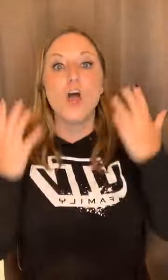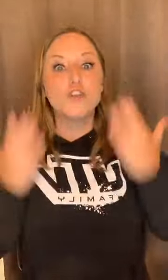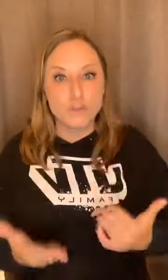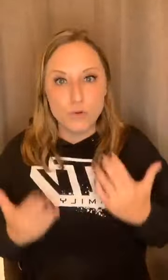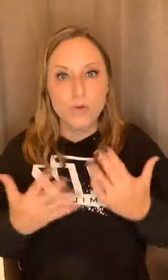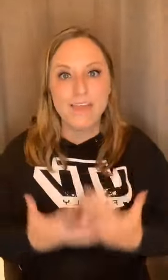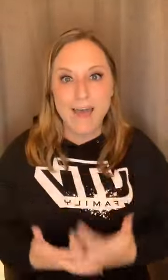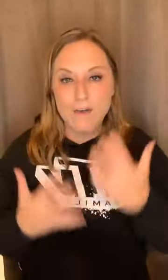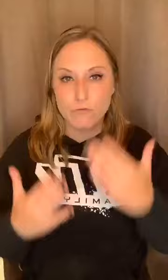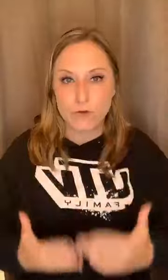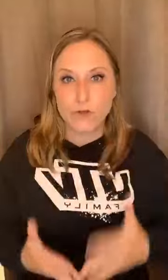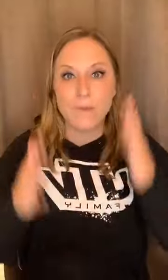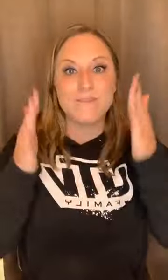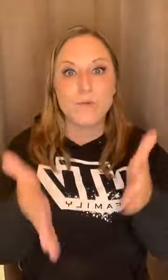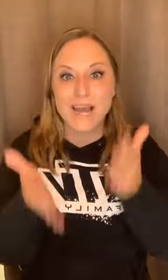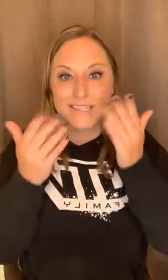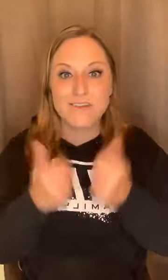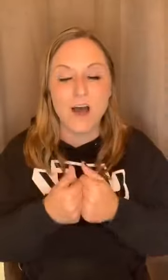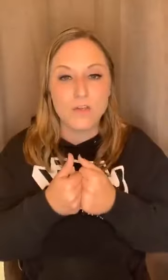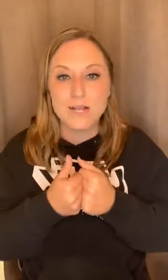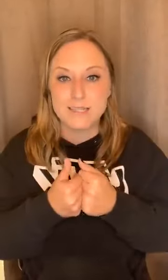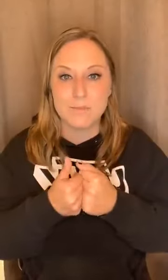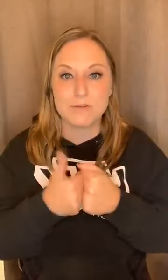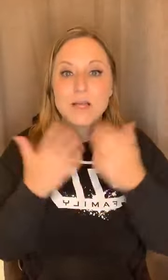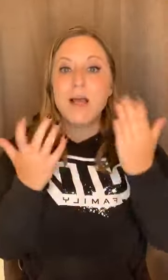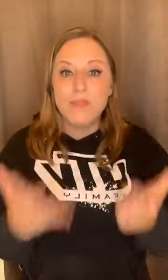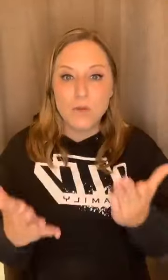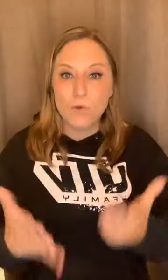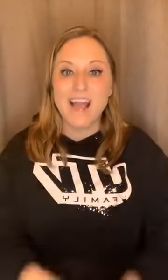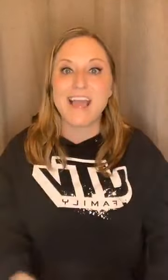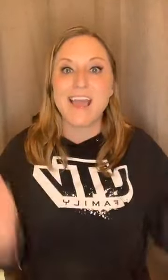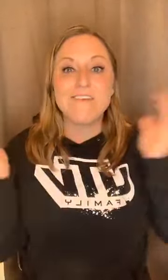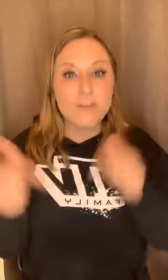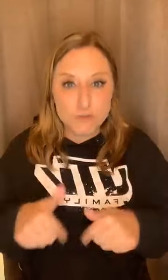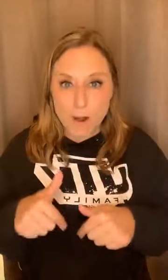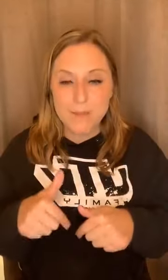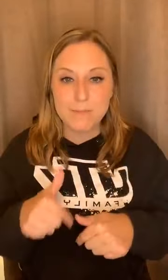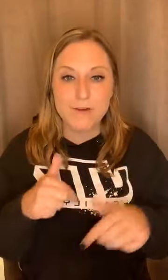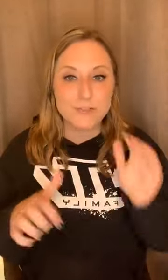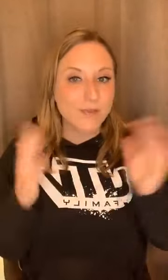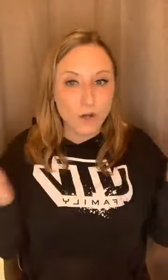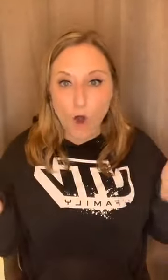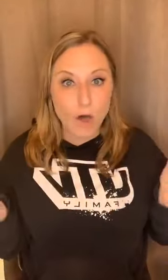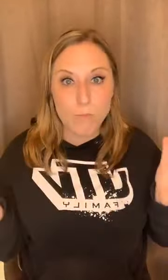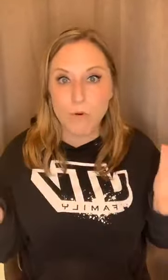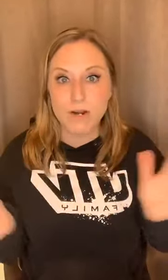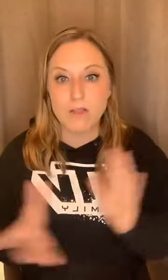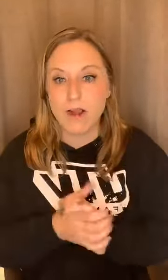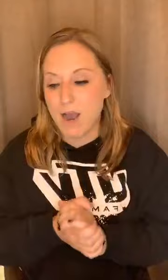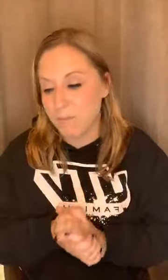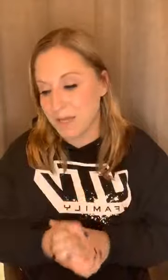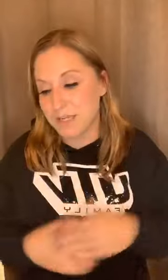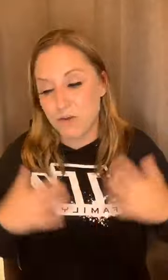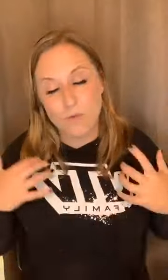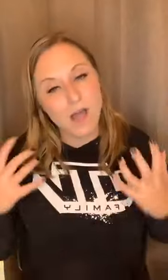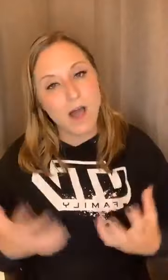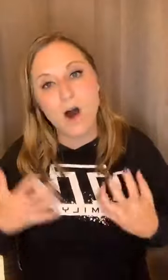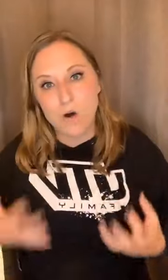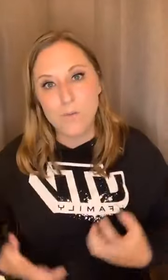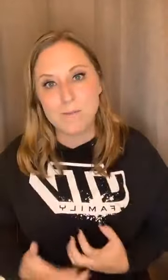Do that for you. And if you guys have other examples than what I gave, drop them below so we can all help one another out. Because I know that all women